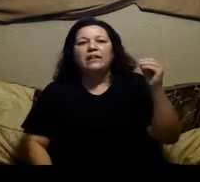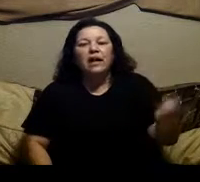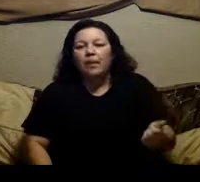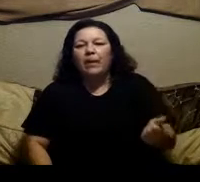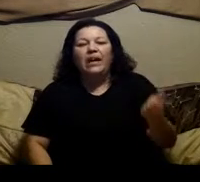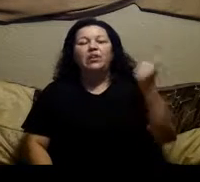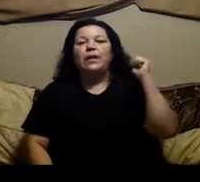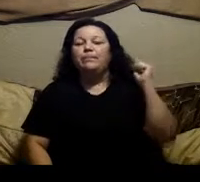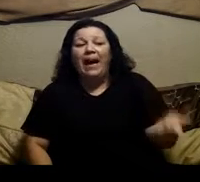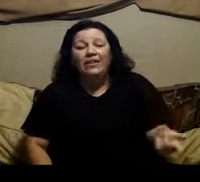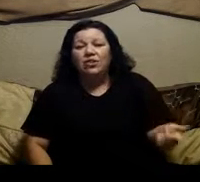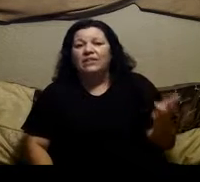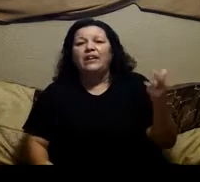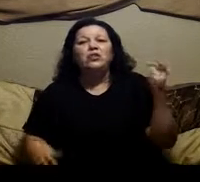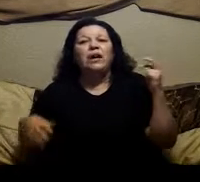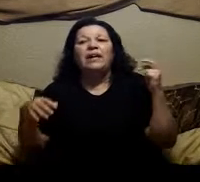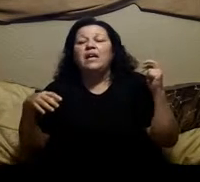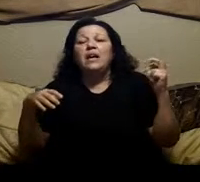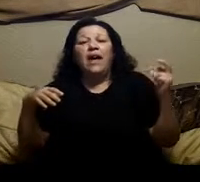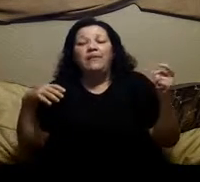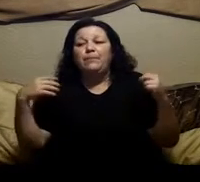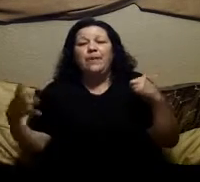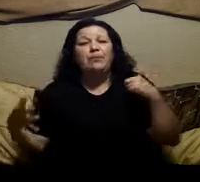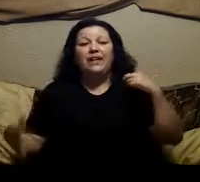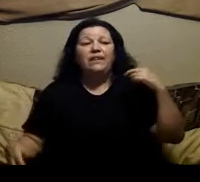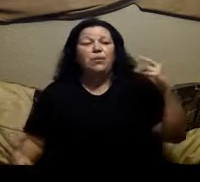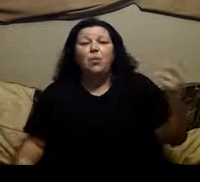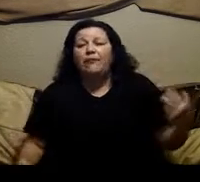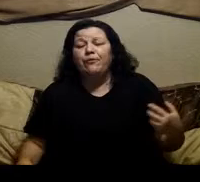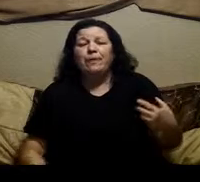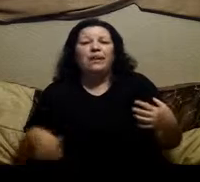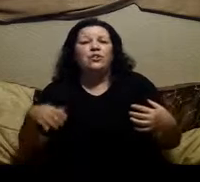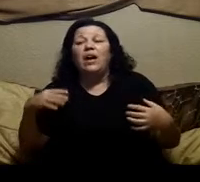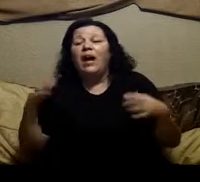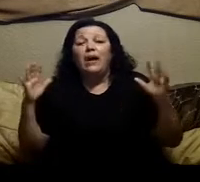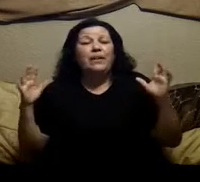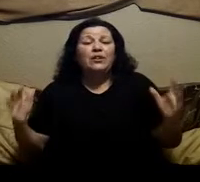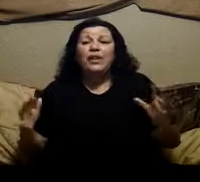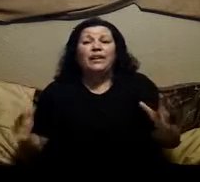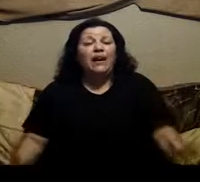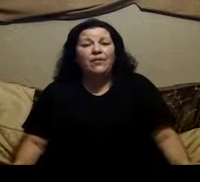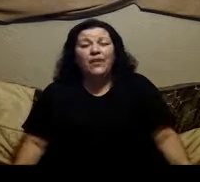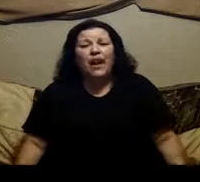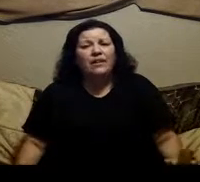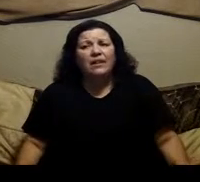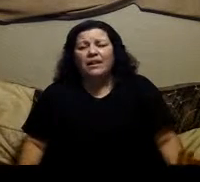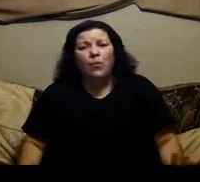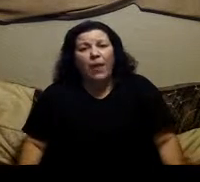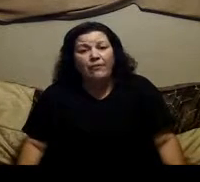gum i tried patches i tried having people take them away from me i try i mean i tried everything i could not get away